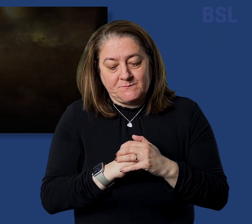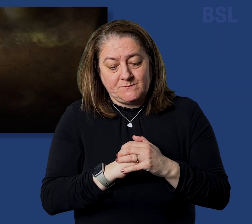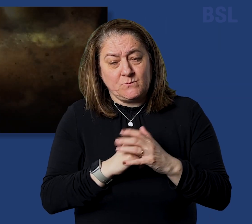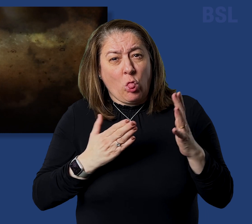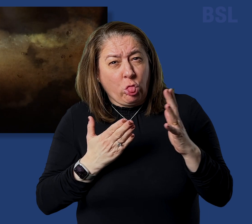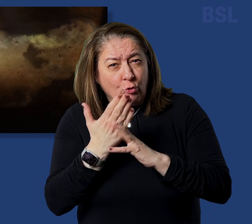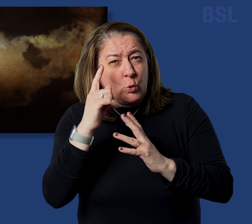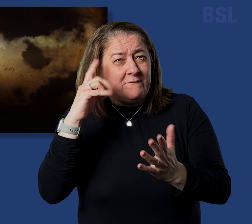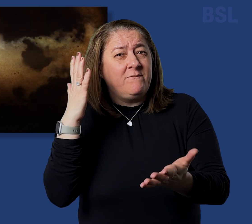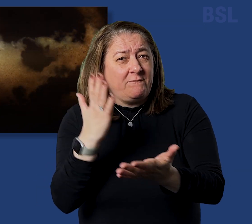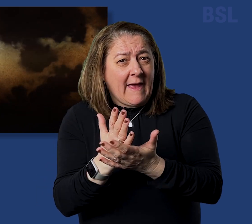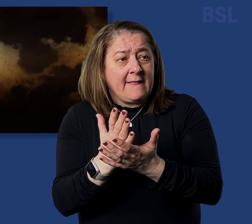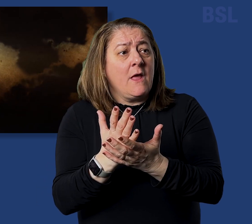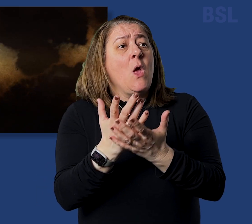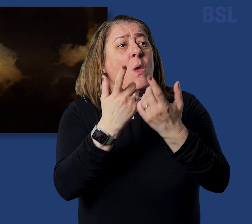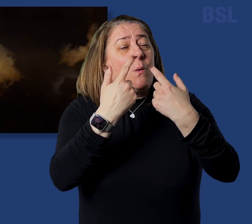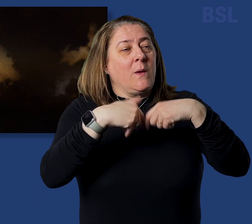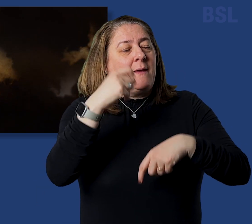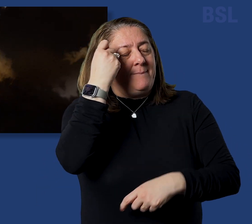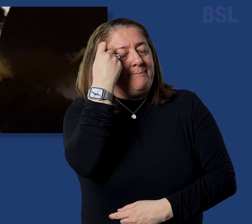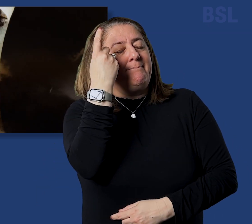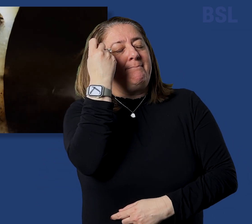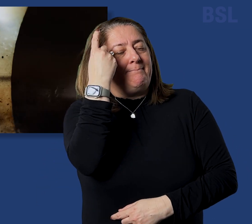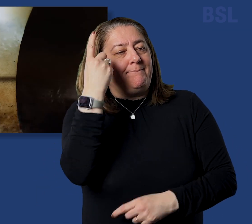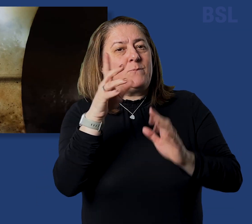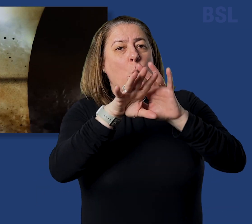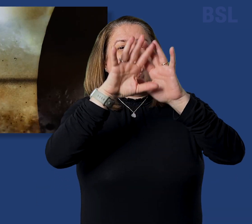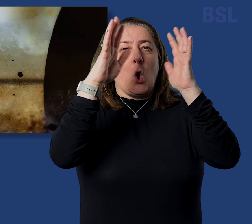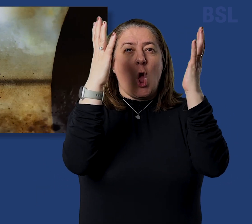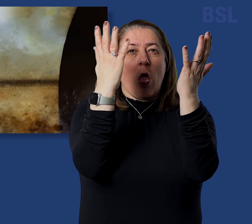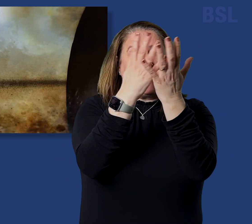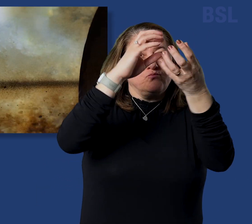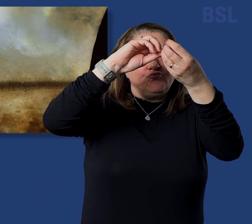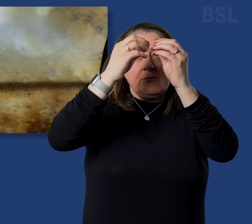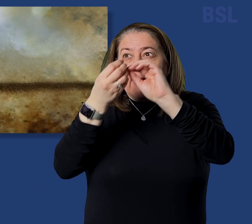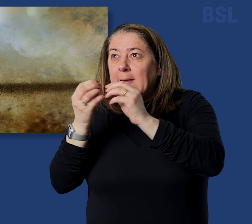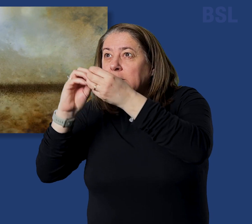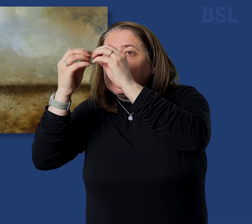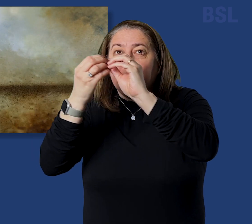Through faith, we understand that the worlds were framed by the word of God.